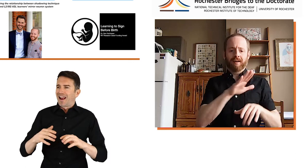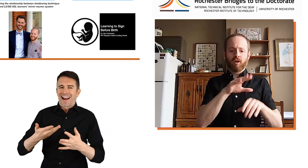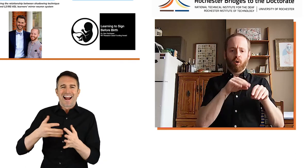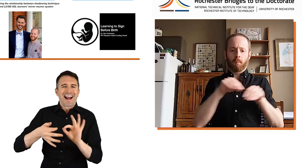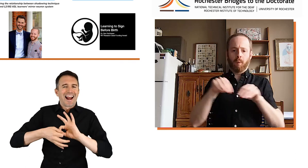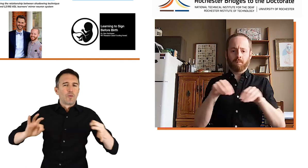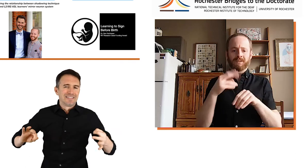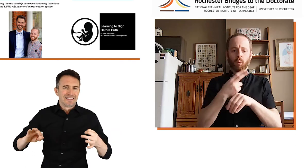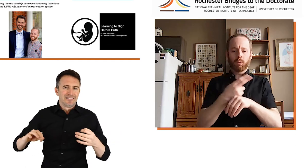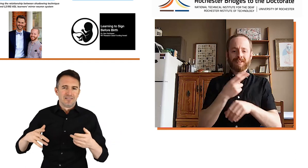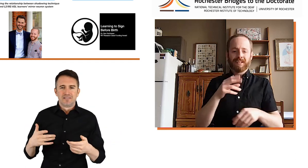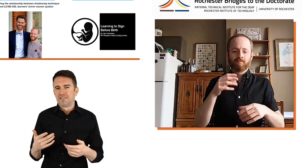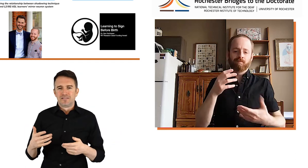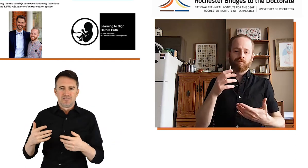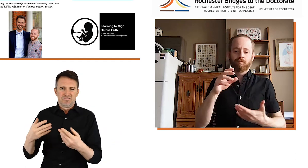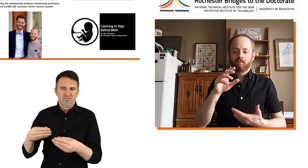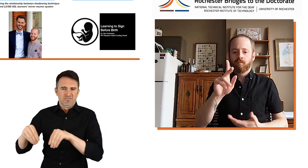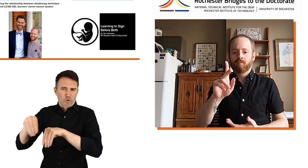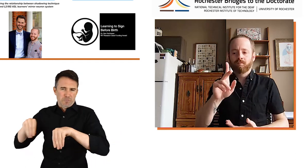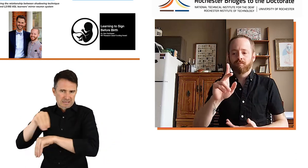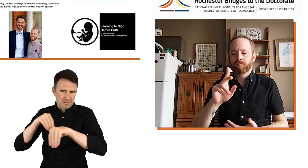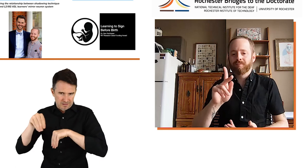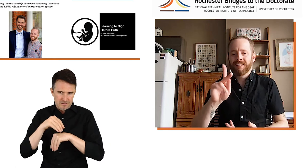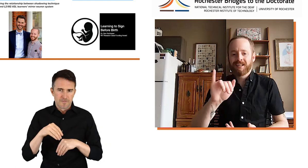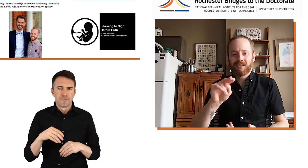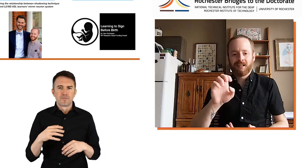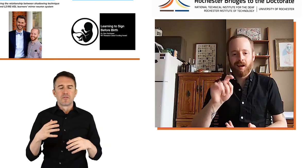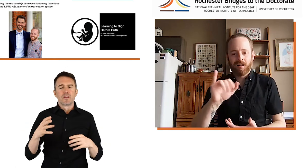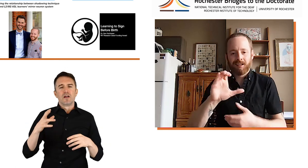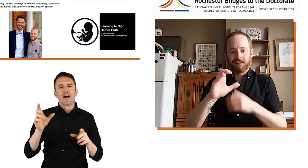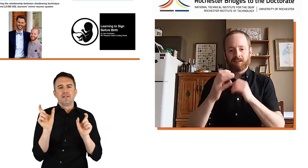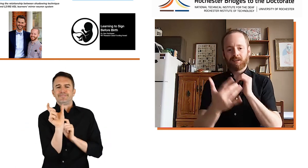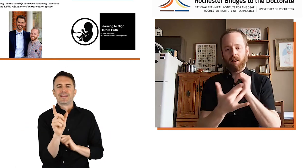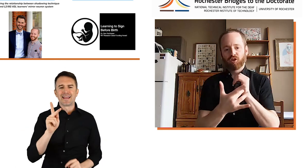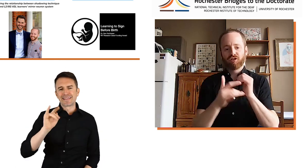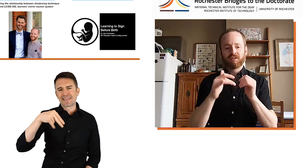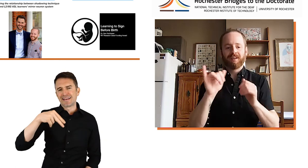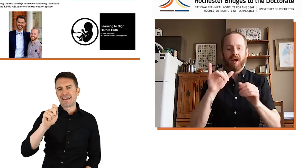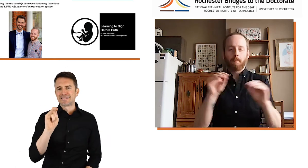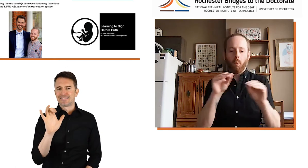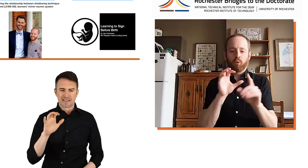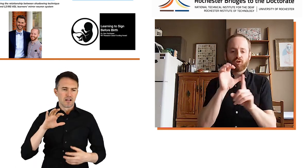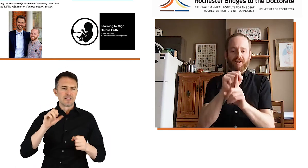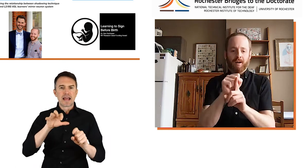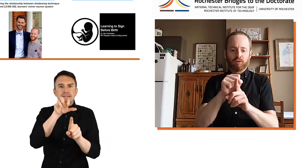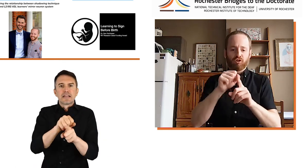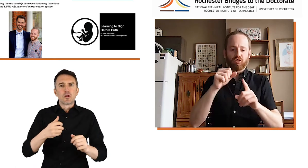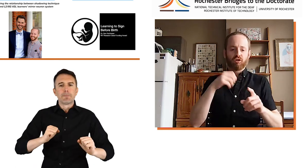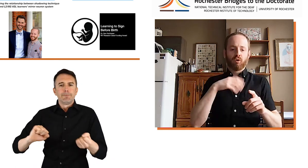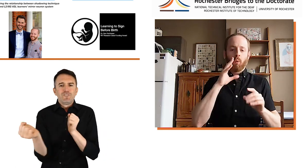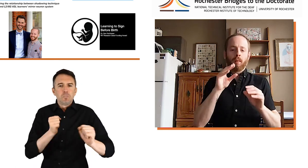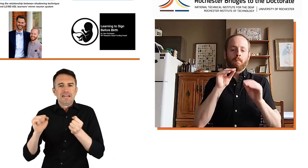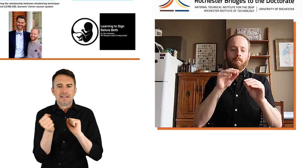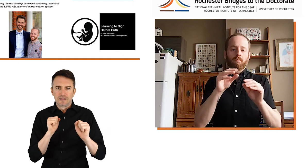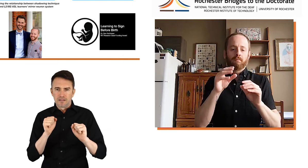maybe just movements or gestures, but we'll record them moving. So we want some